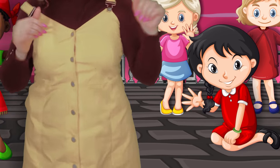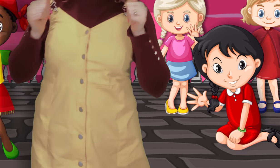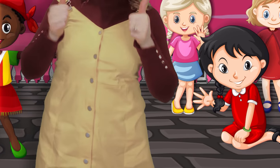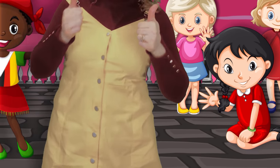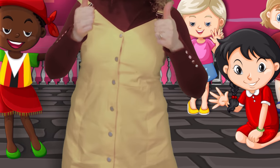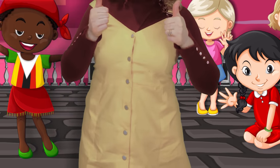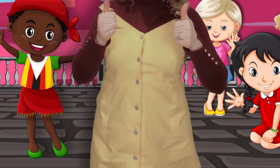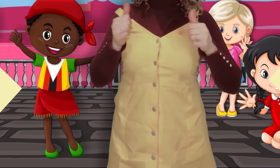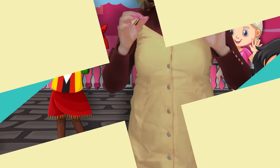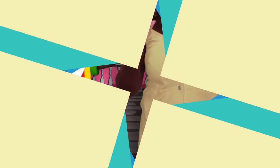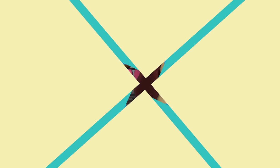all okay